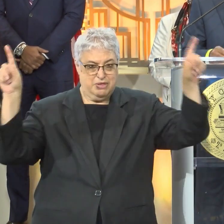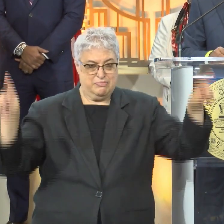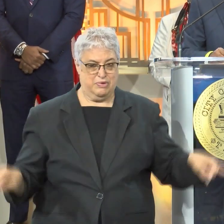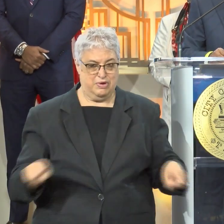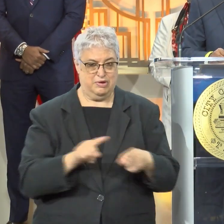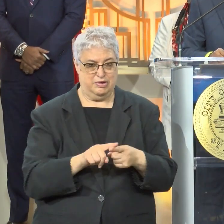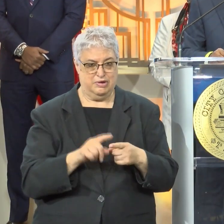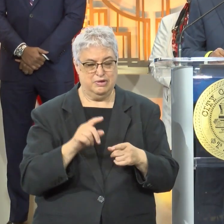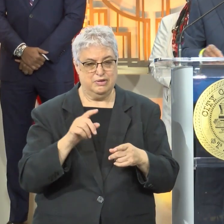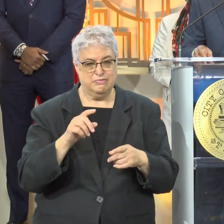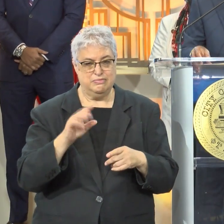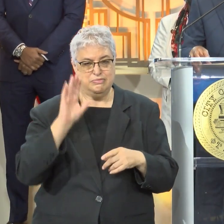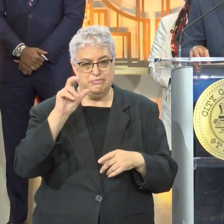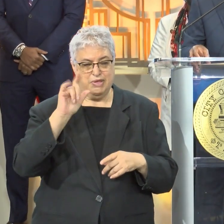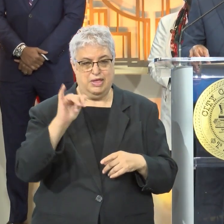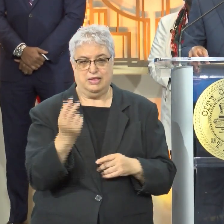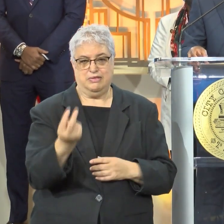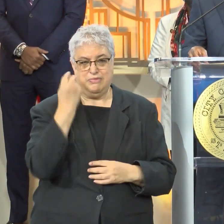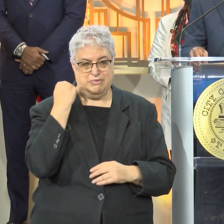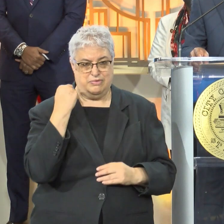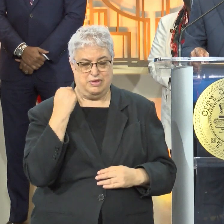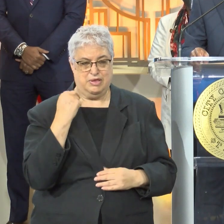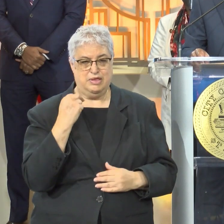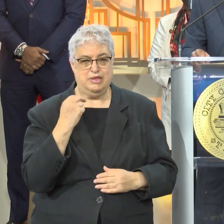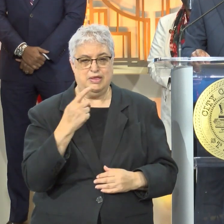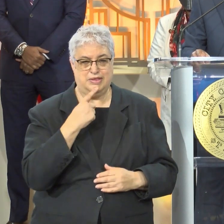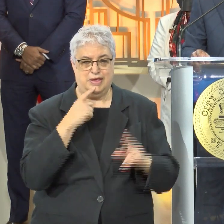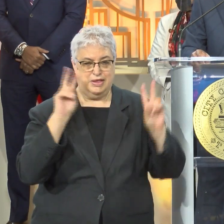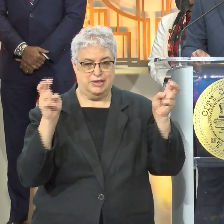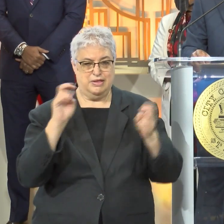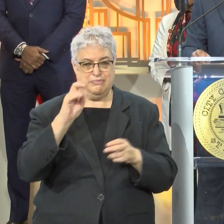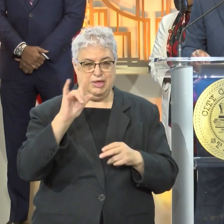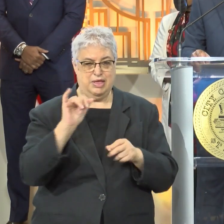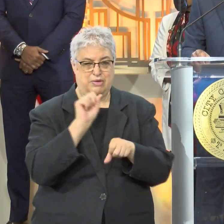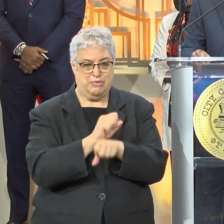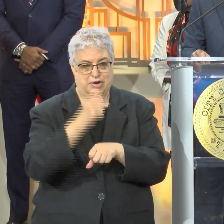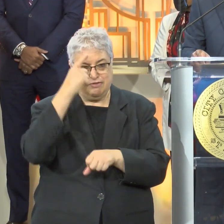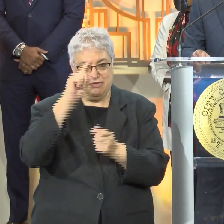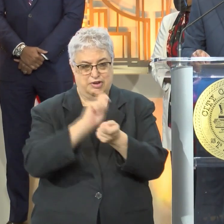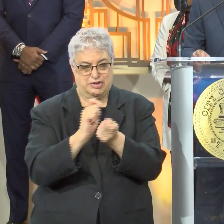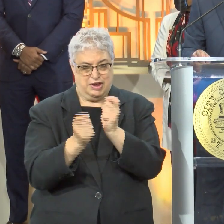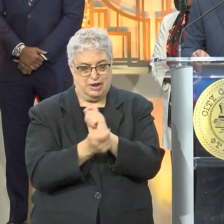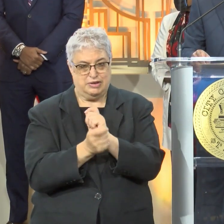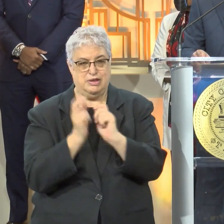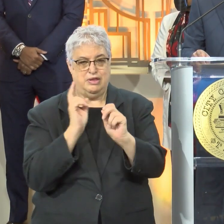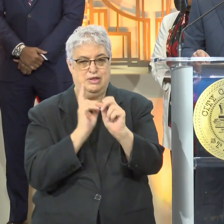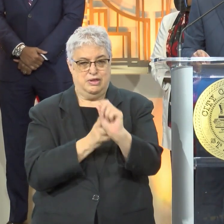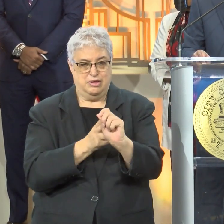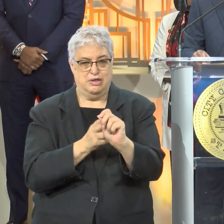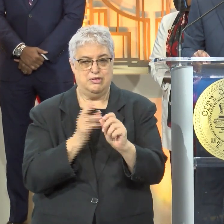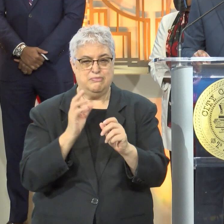is being launched in Mickey's memory. And as the billboard says, Mickey, work for change, be part of the